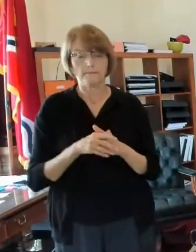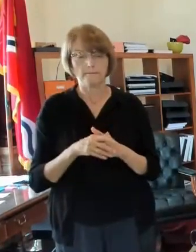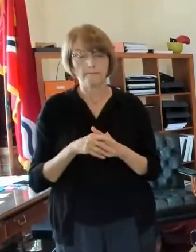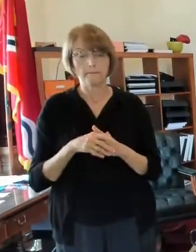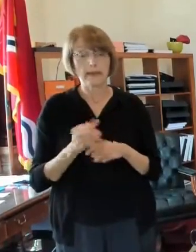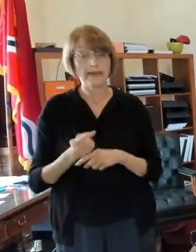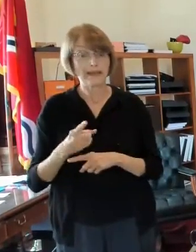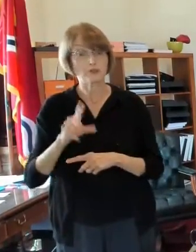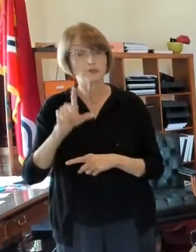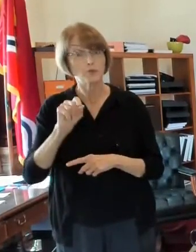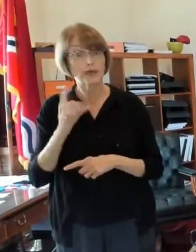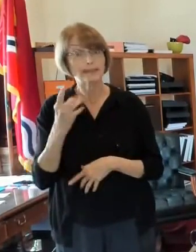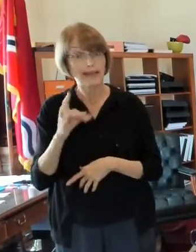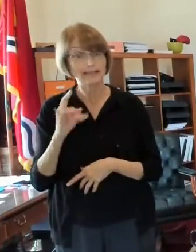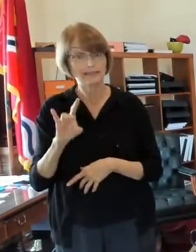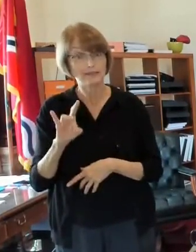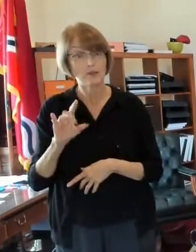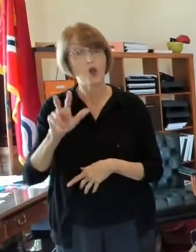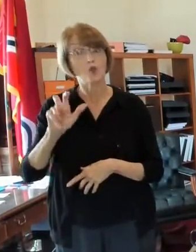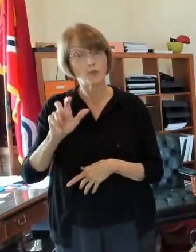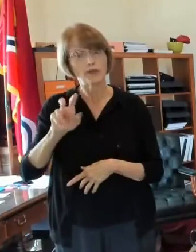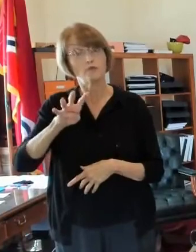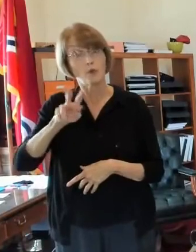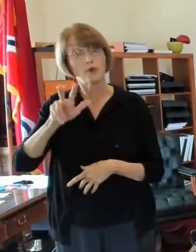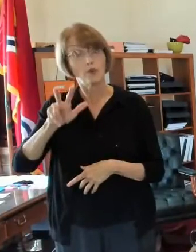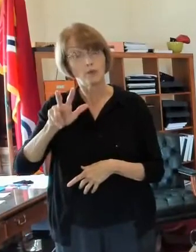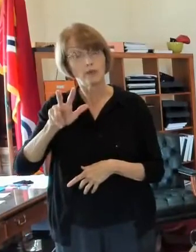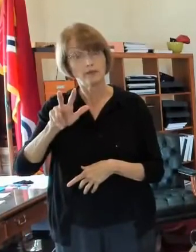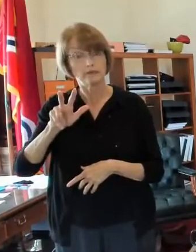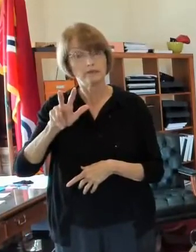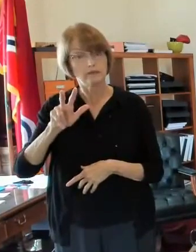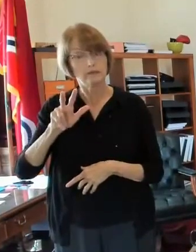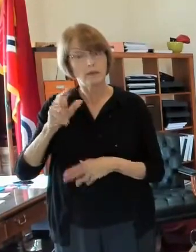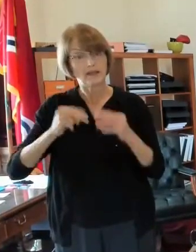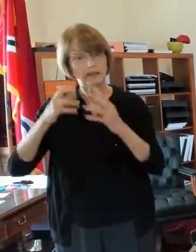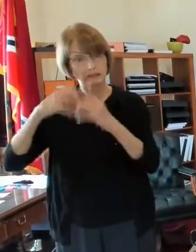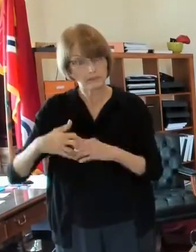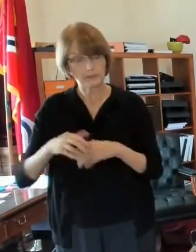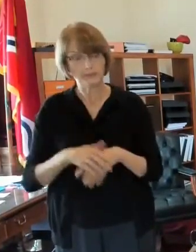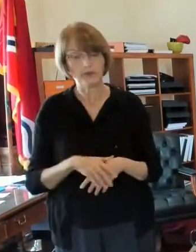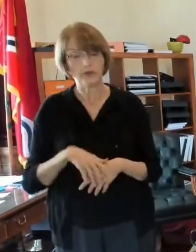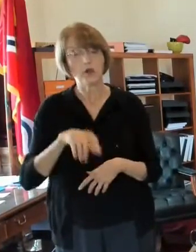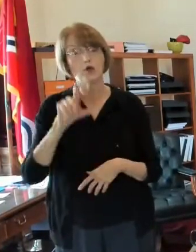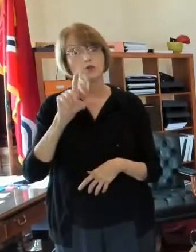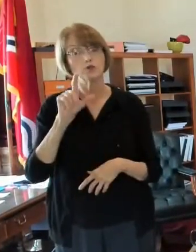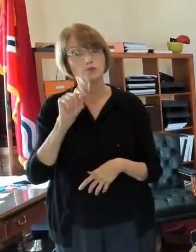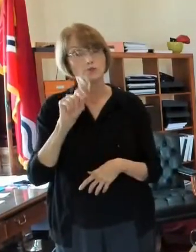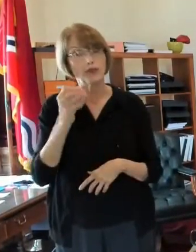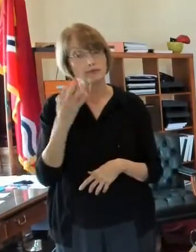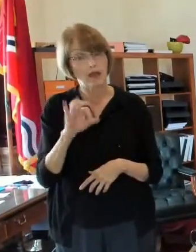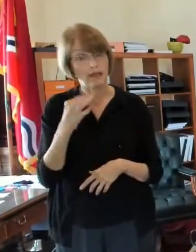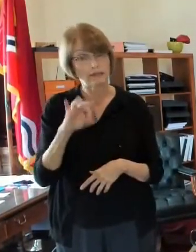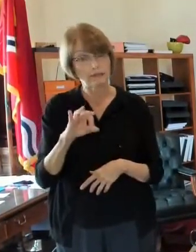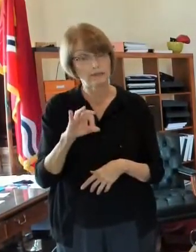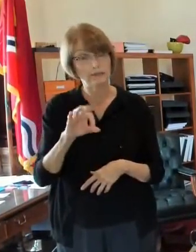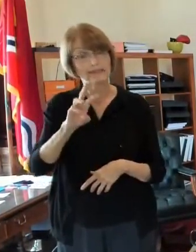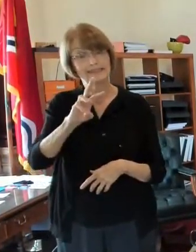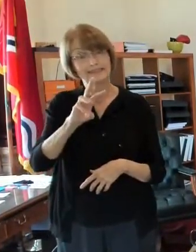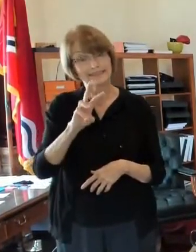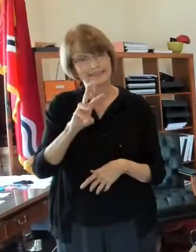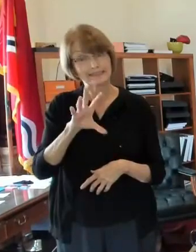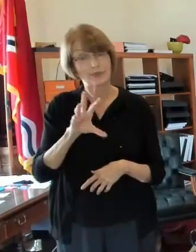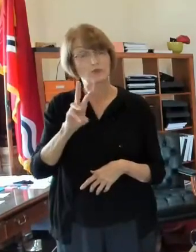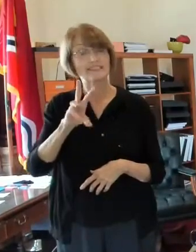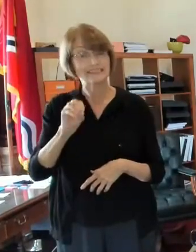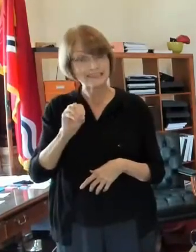we took down 343 2019 we took down 660.